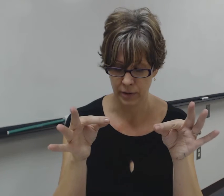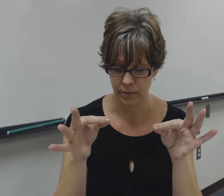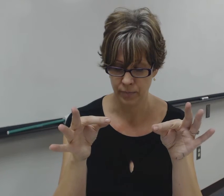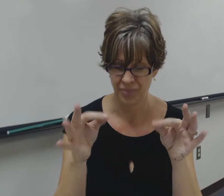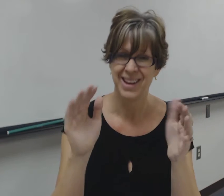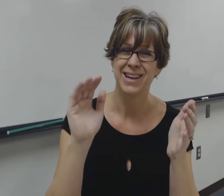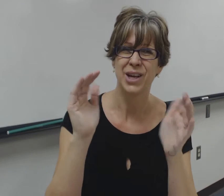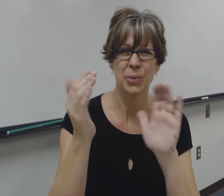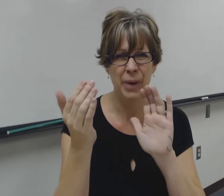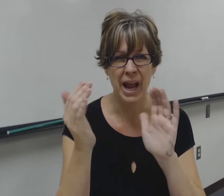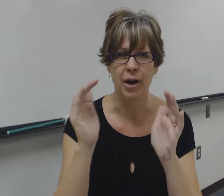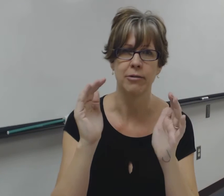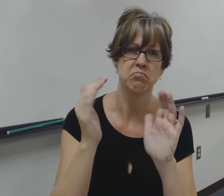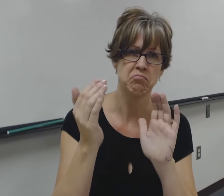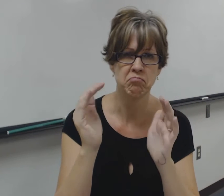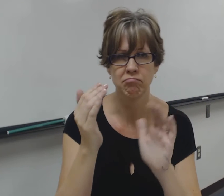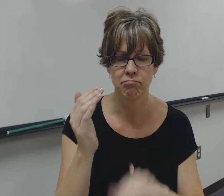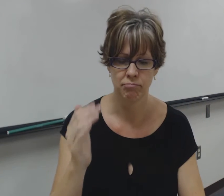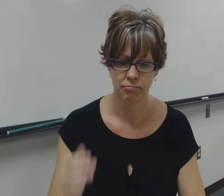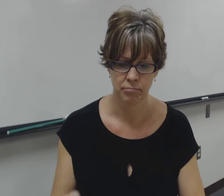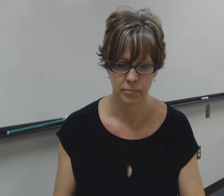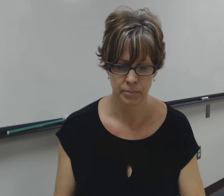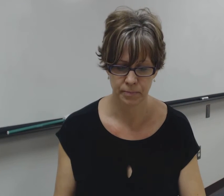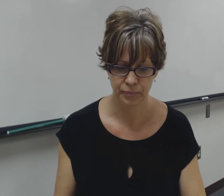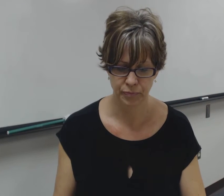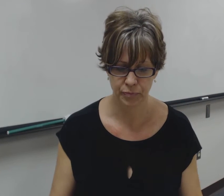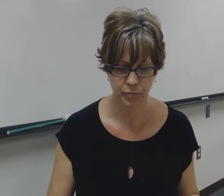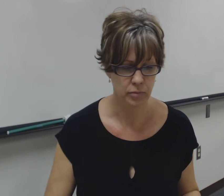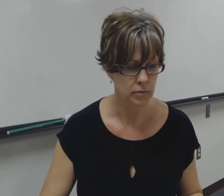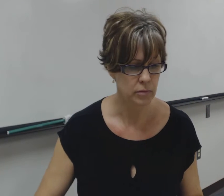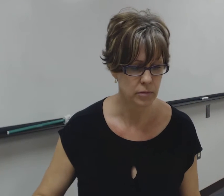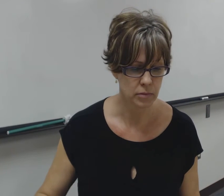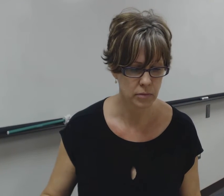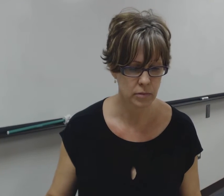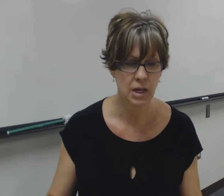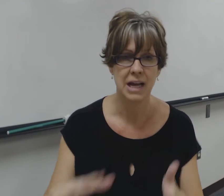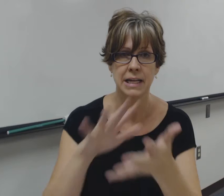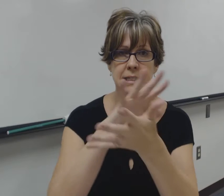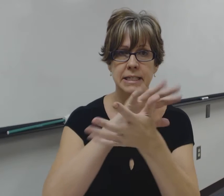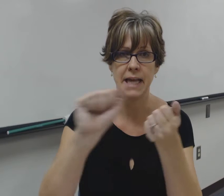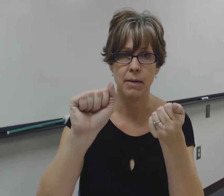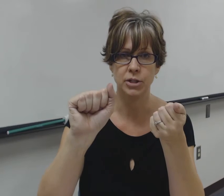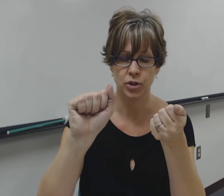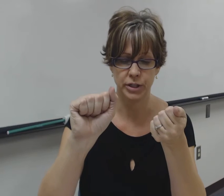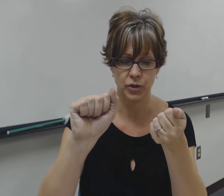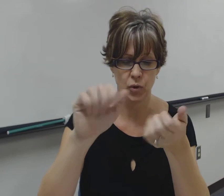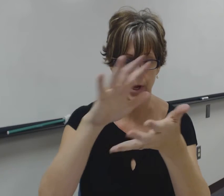compare damage or destroy